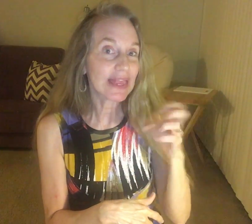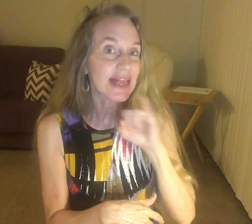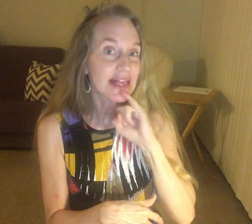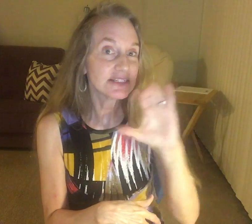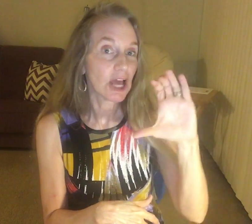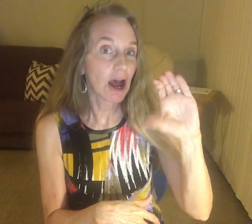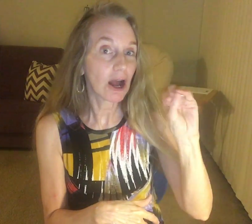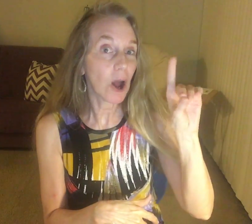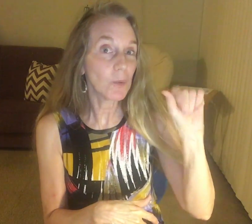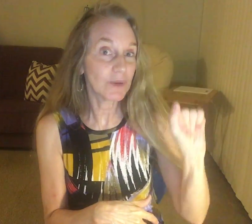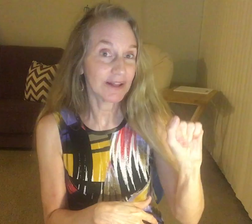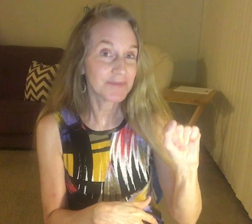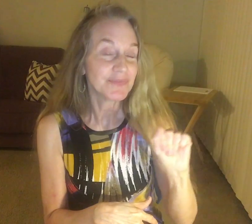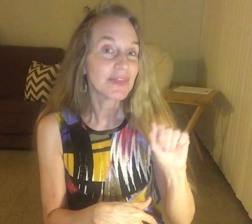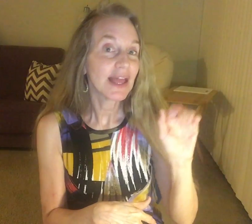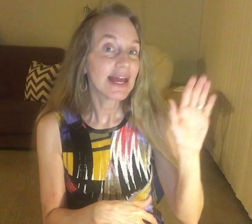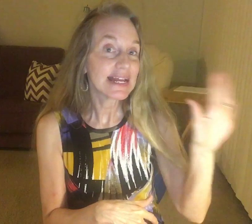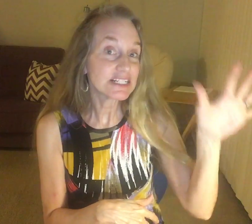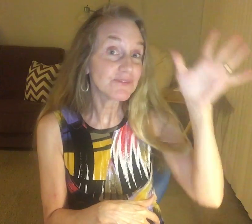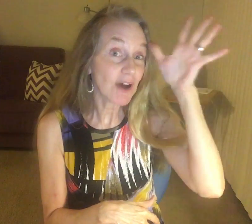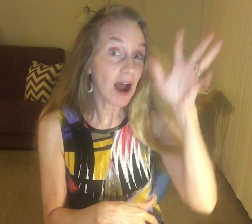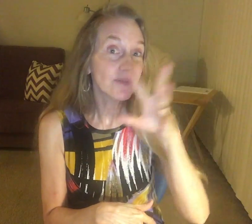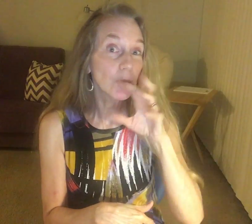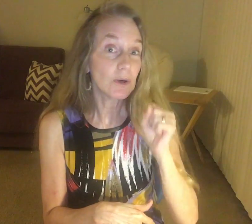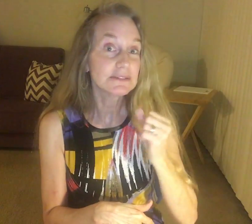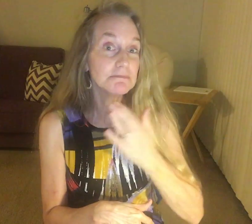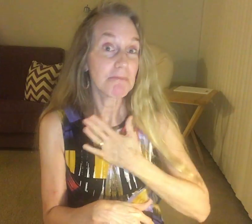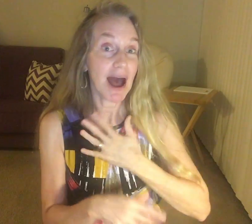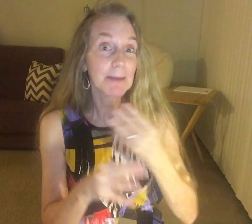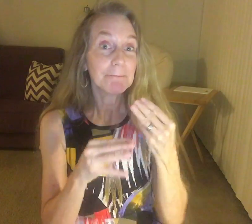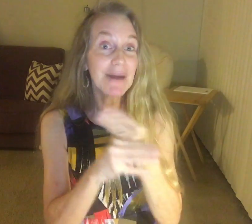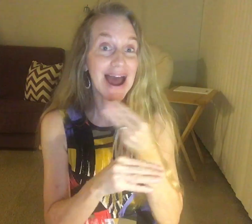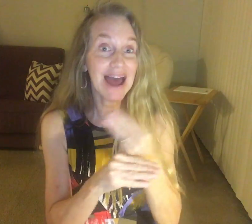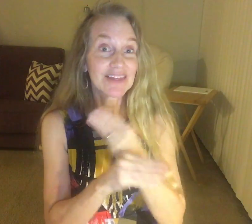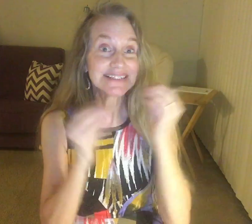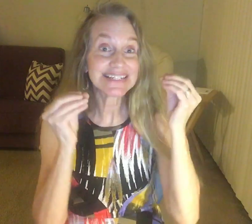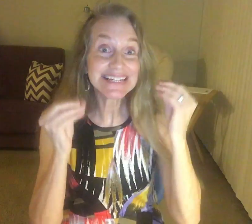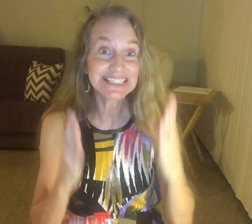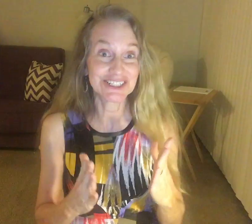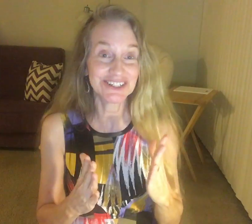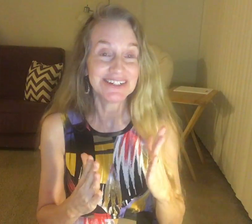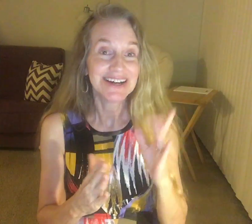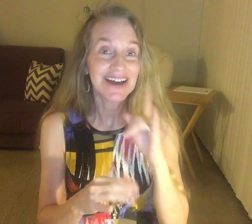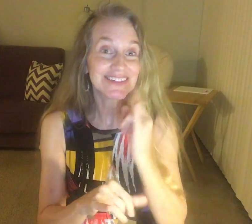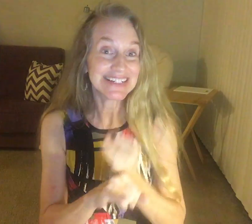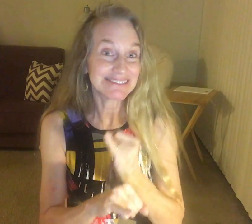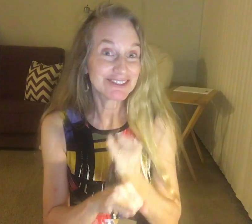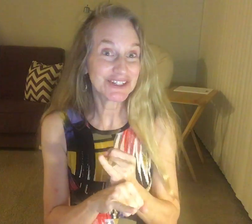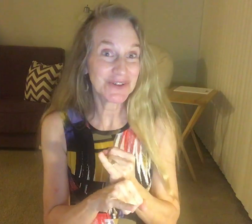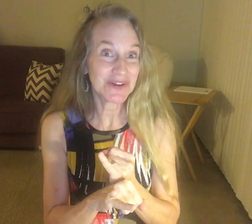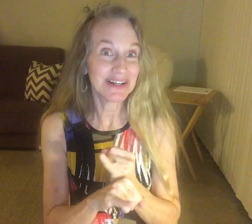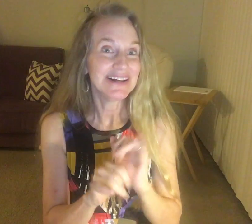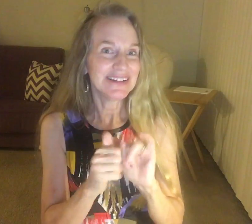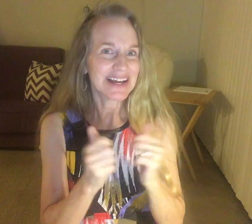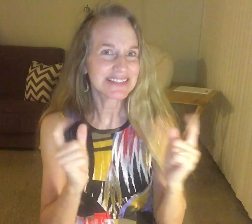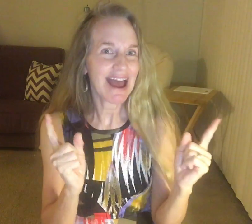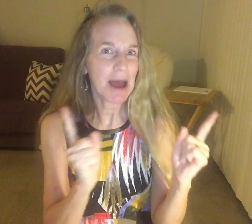years ago that his father was my, my teacher, at the deaf parents that I